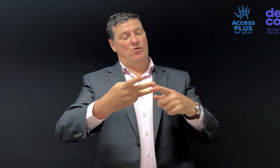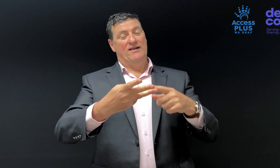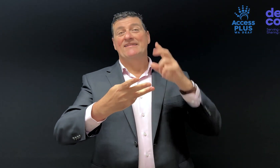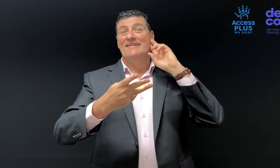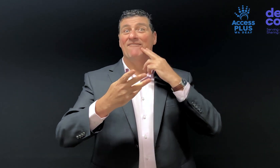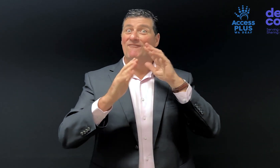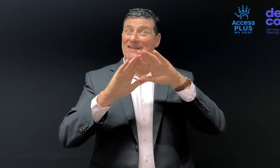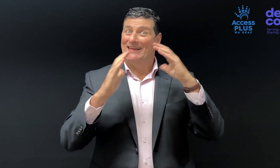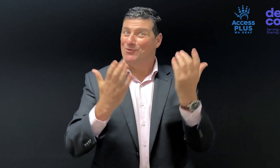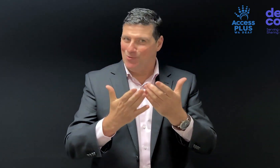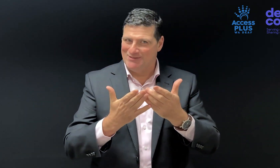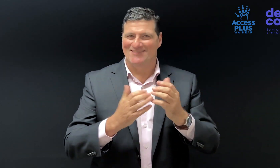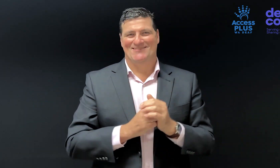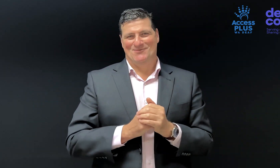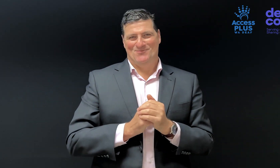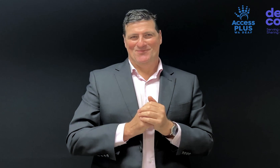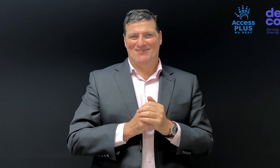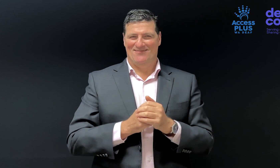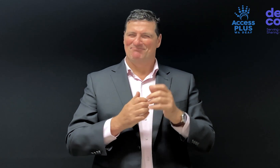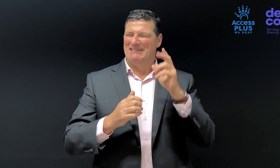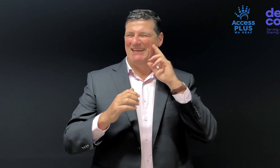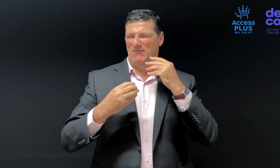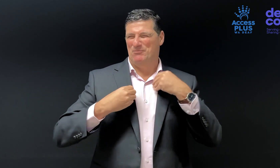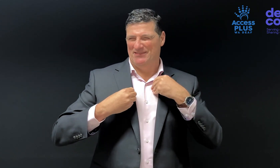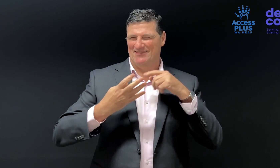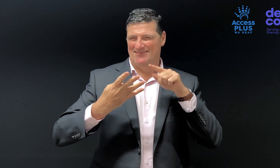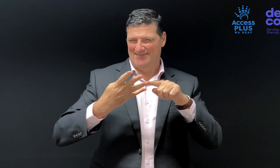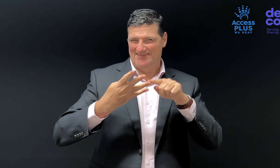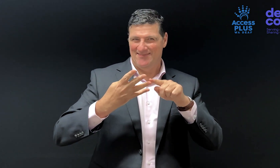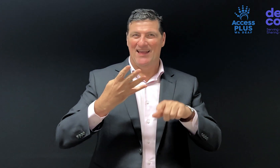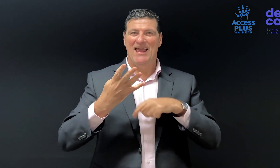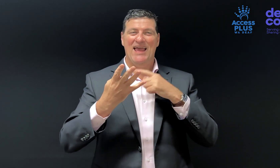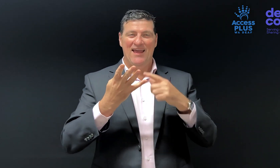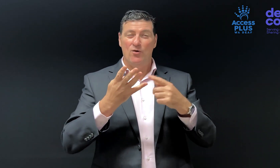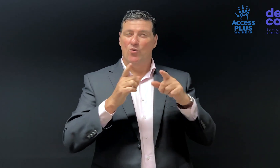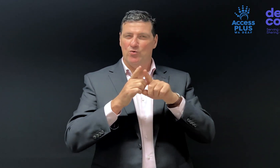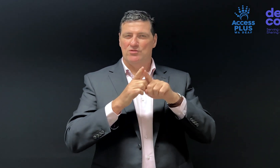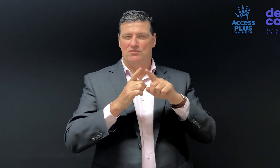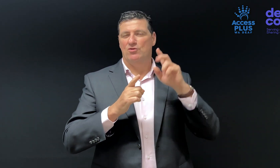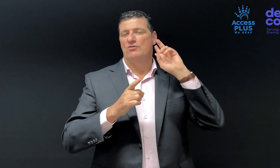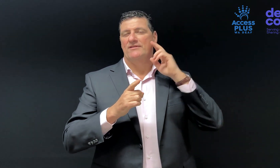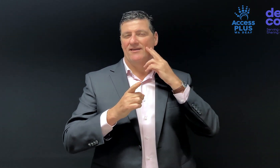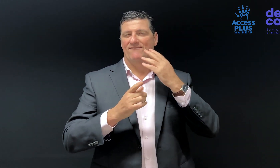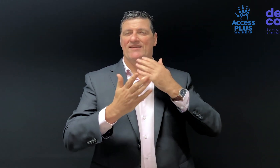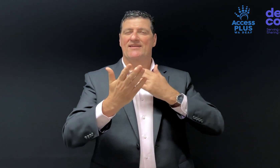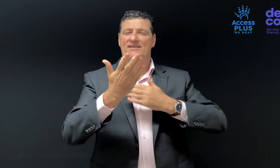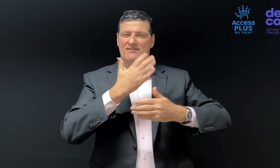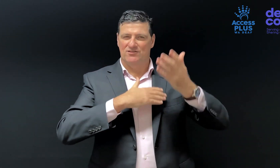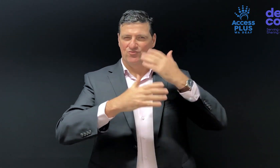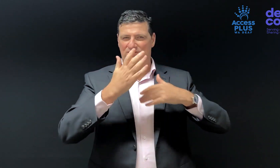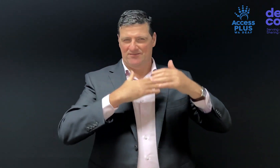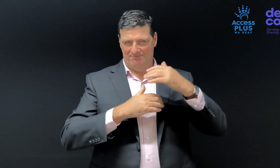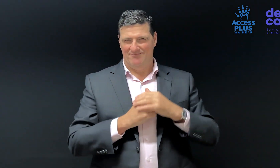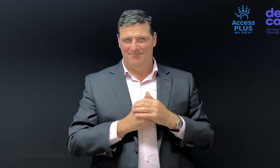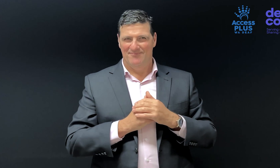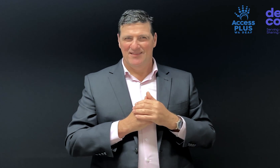the Deaf ecosystem, which refers to Deaf small businesses, and also Deaf history.